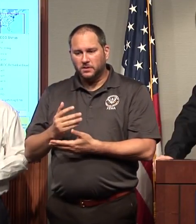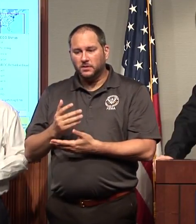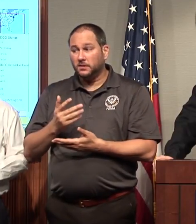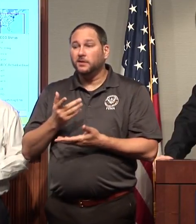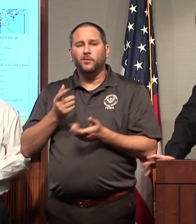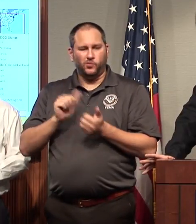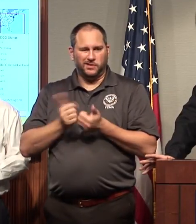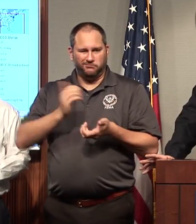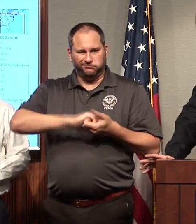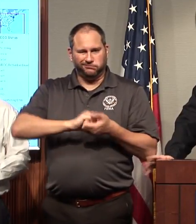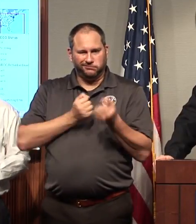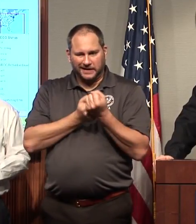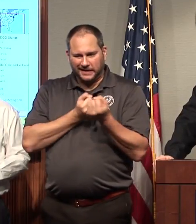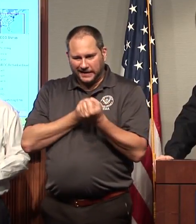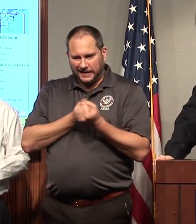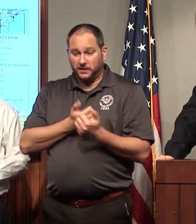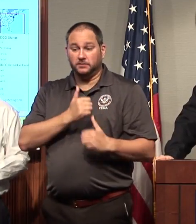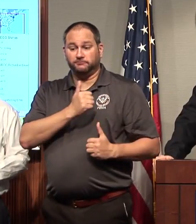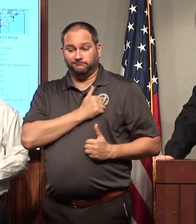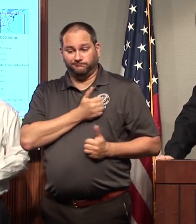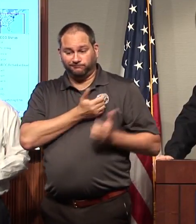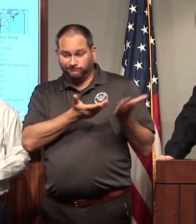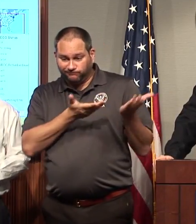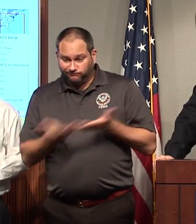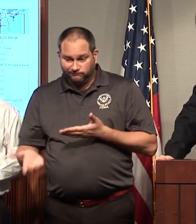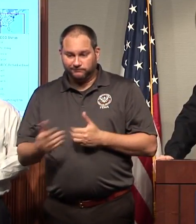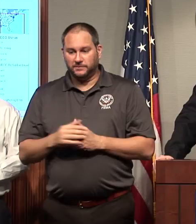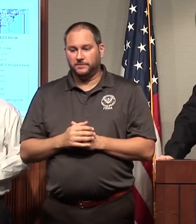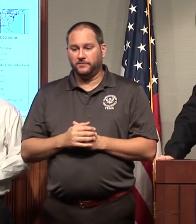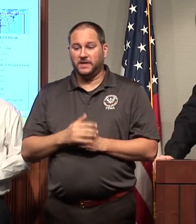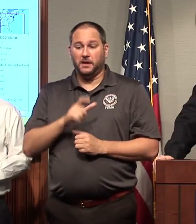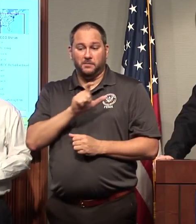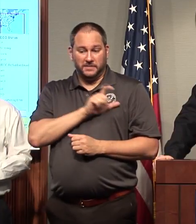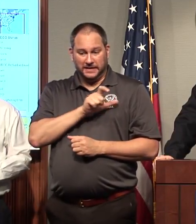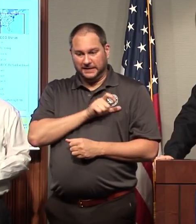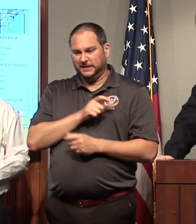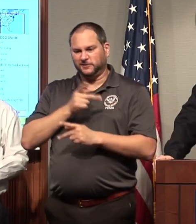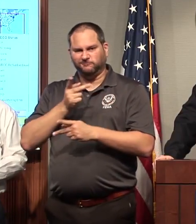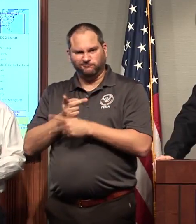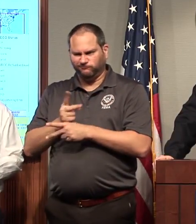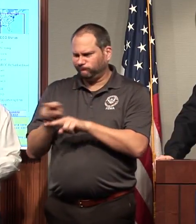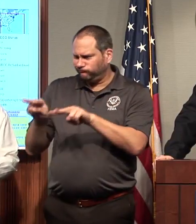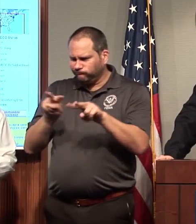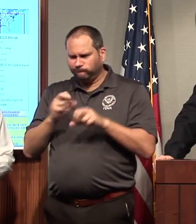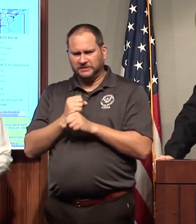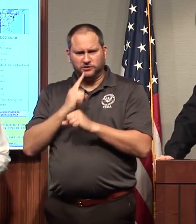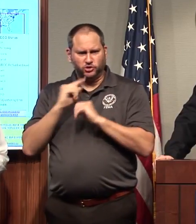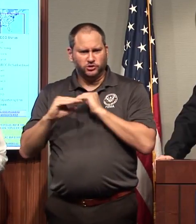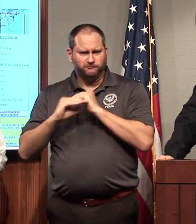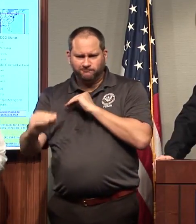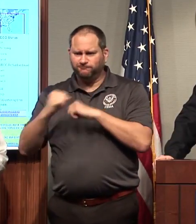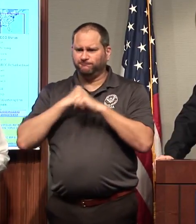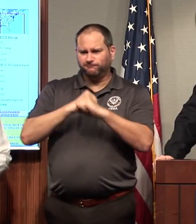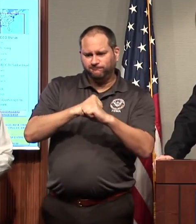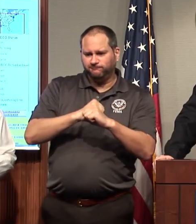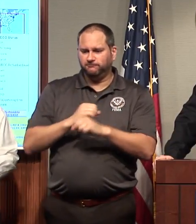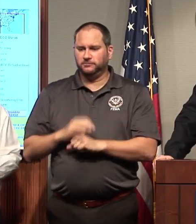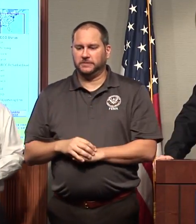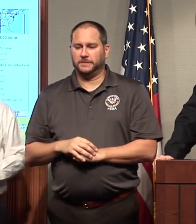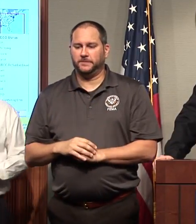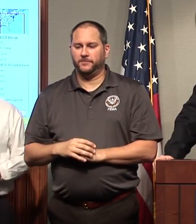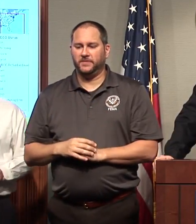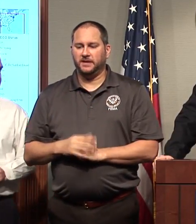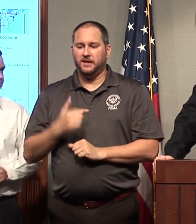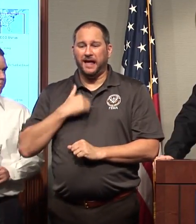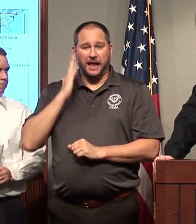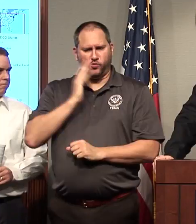partners to bring in military police to make sure that we maintain safety and security. And I will be there over the next 48